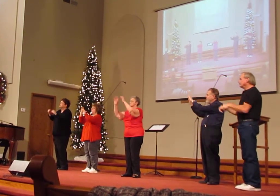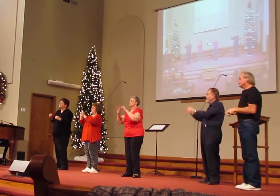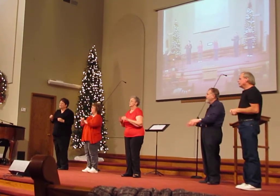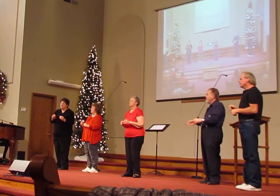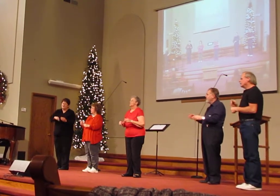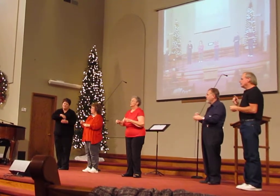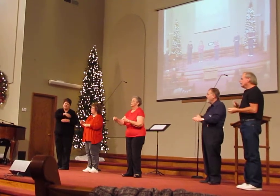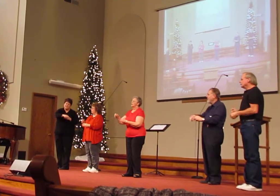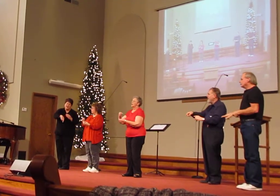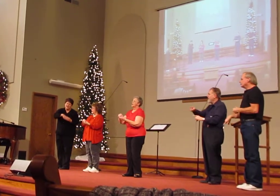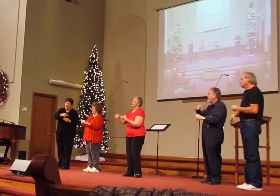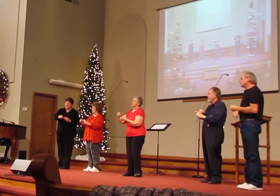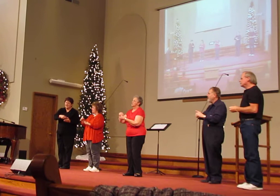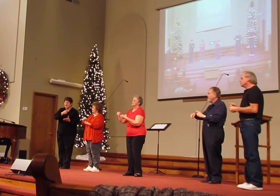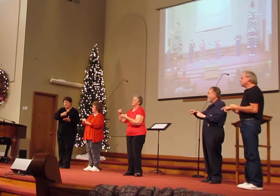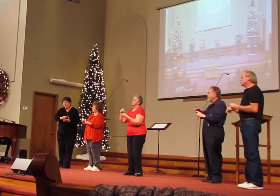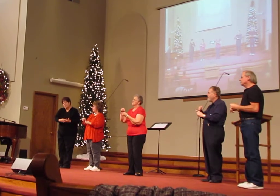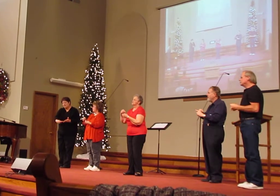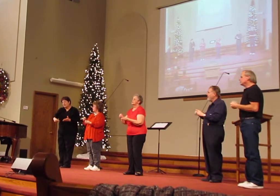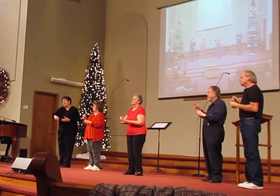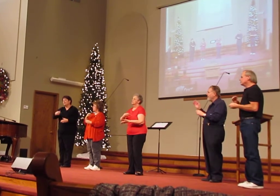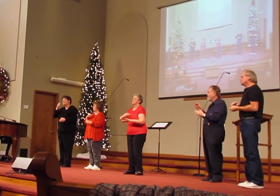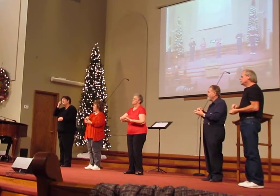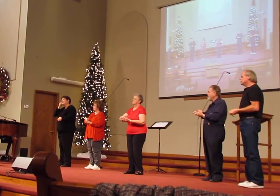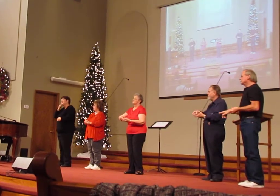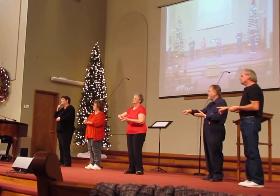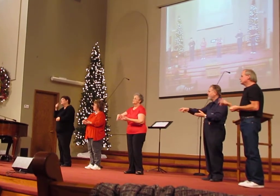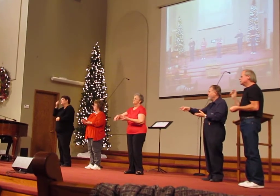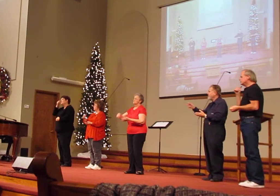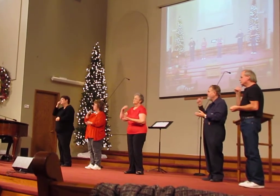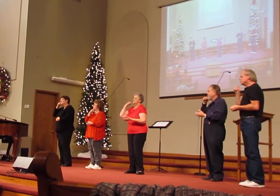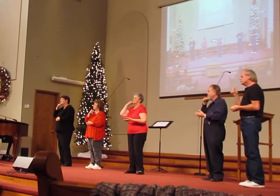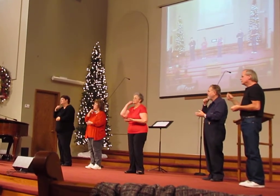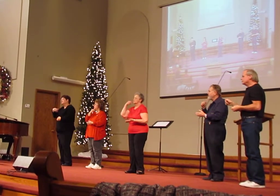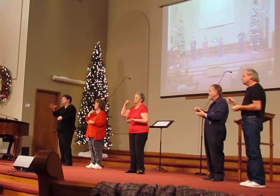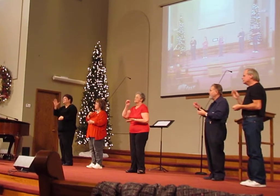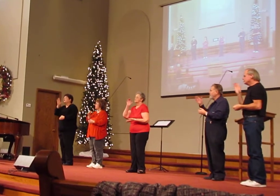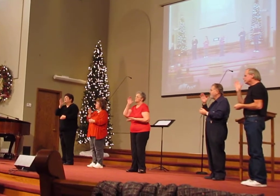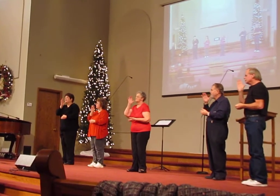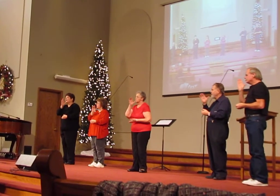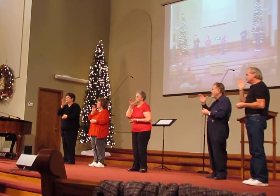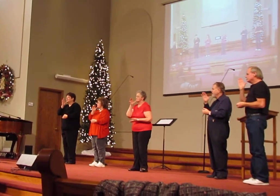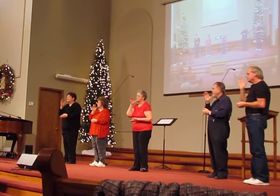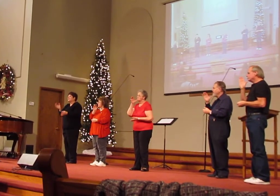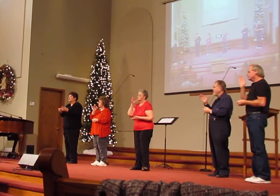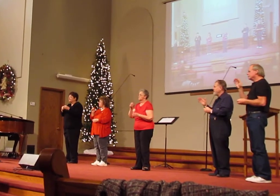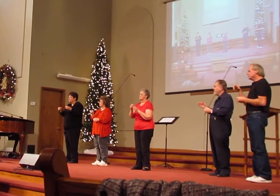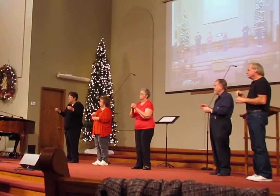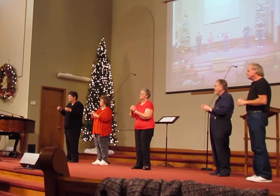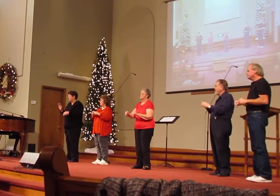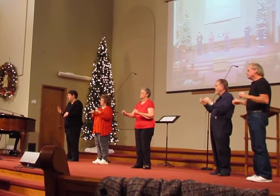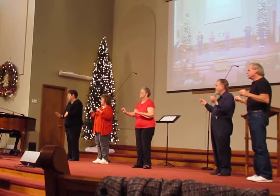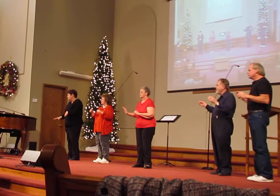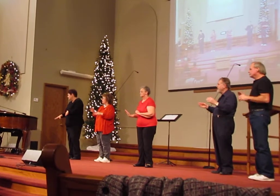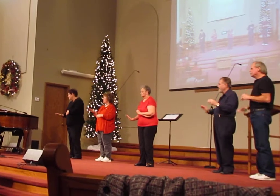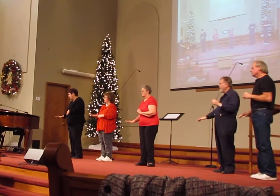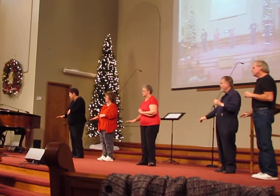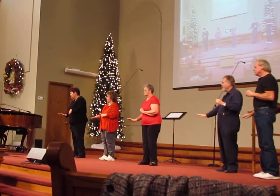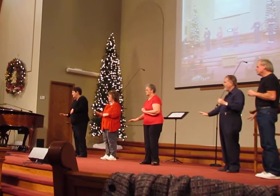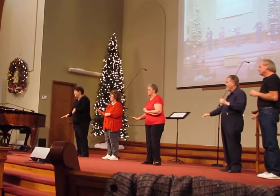Bound yon virgin, mother and child,